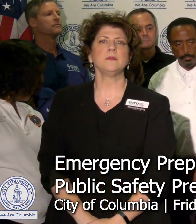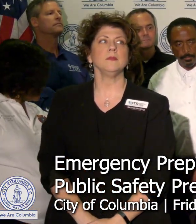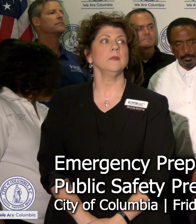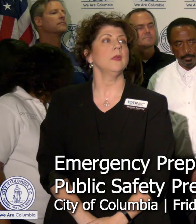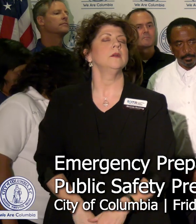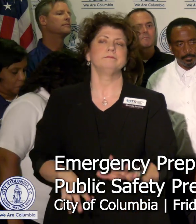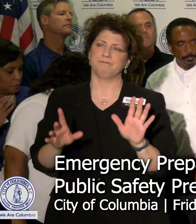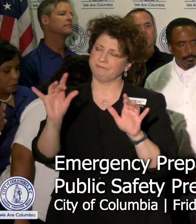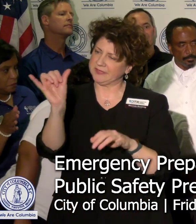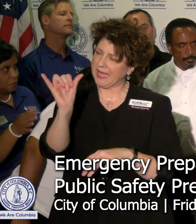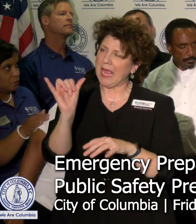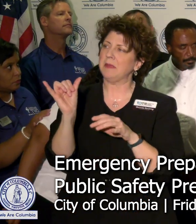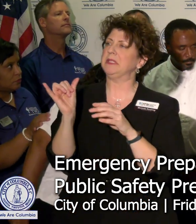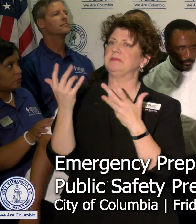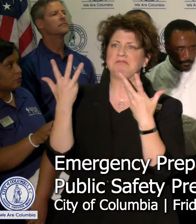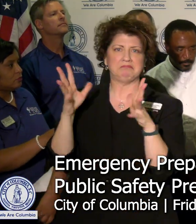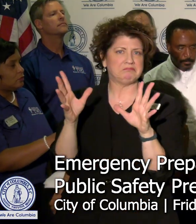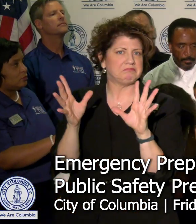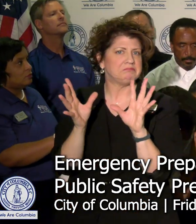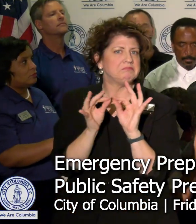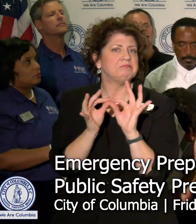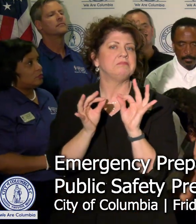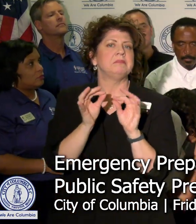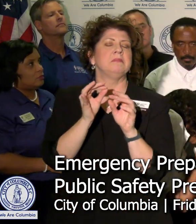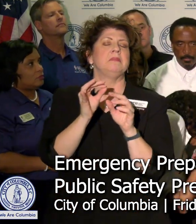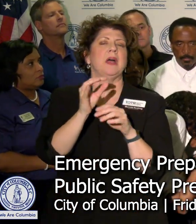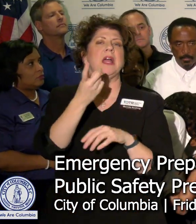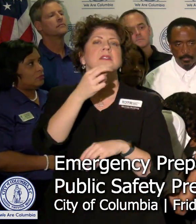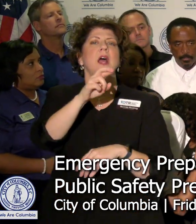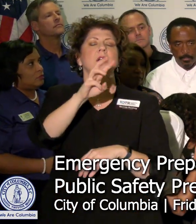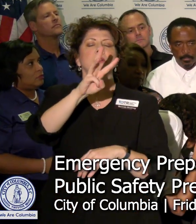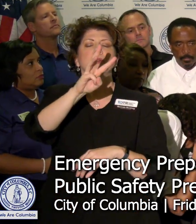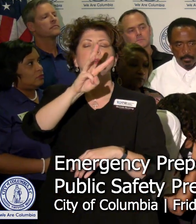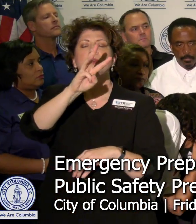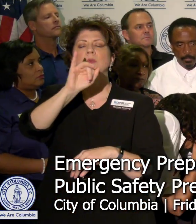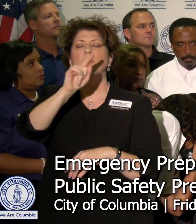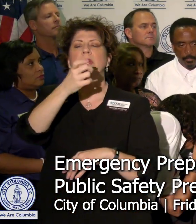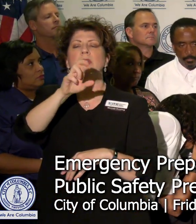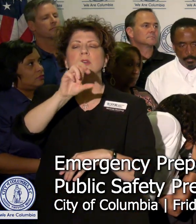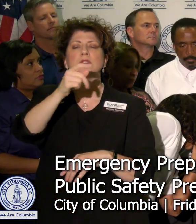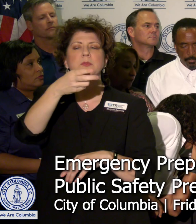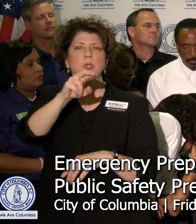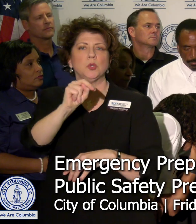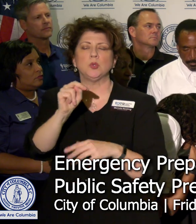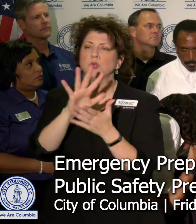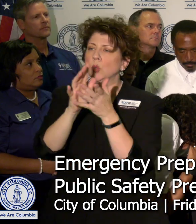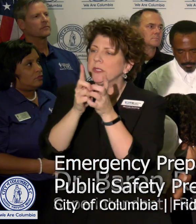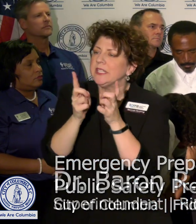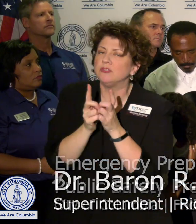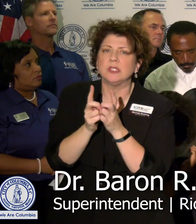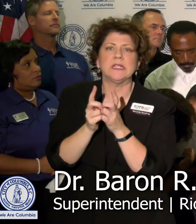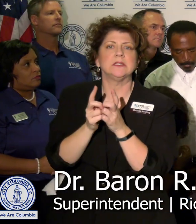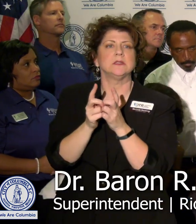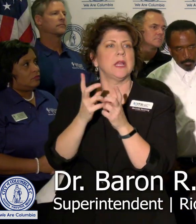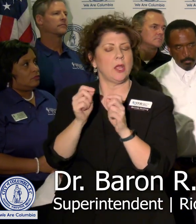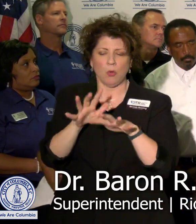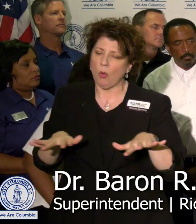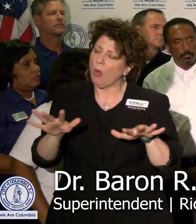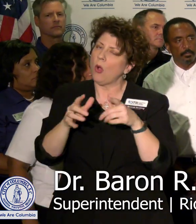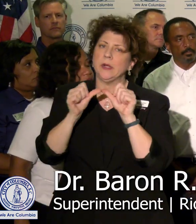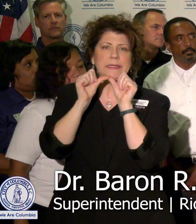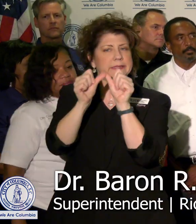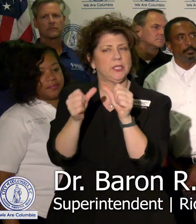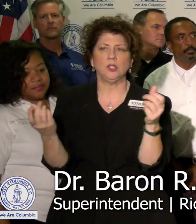As stated by Superintendent Dr. Witherspoon, our school districts and the school districts in the Midlands continue to be under